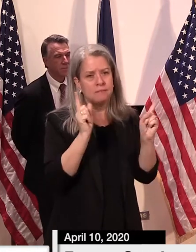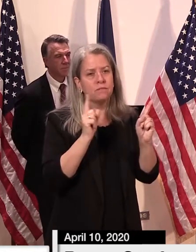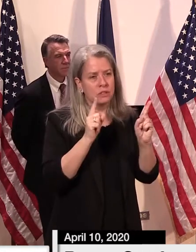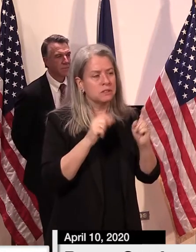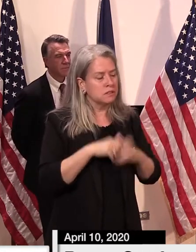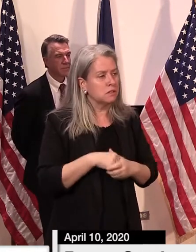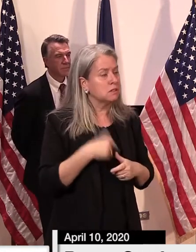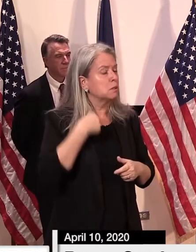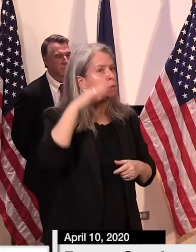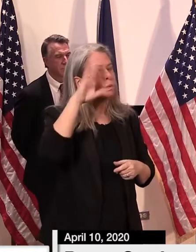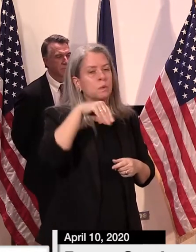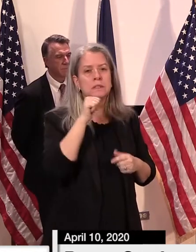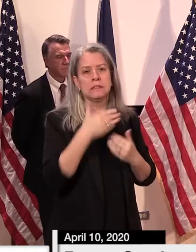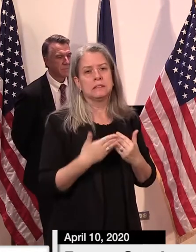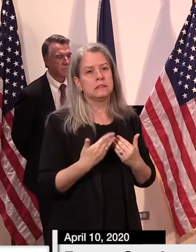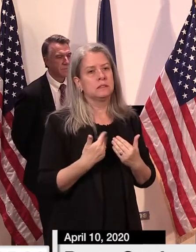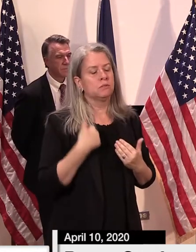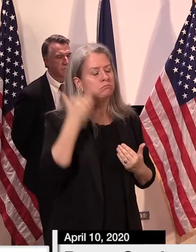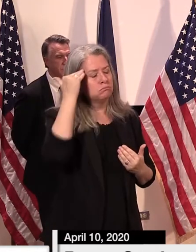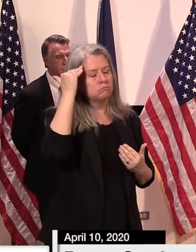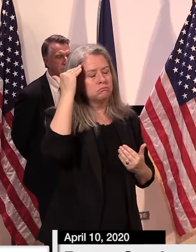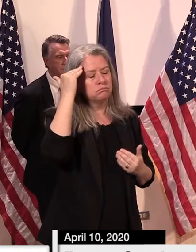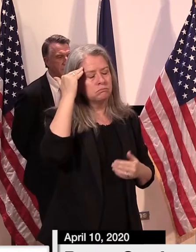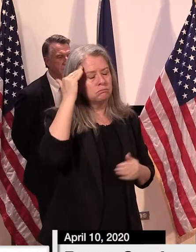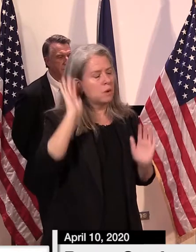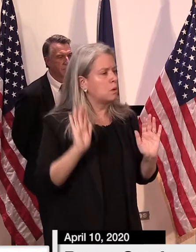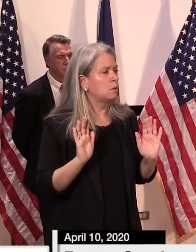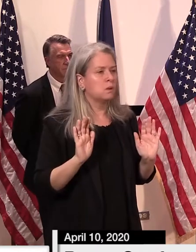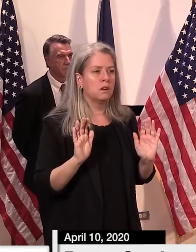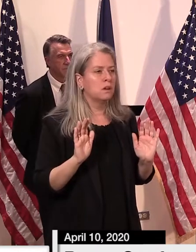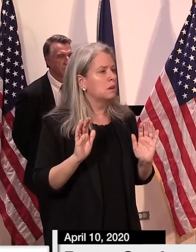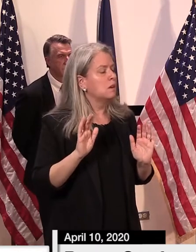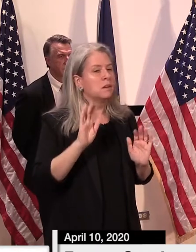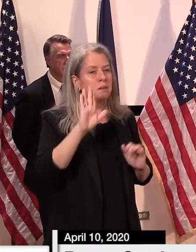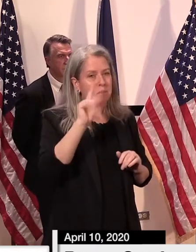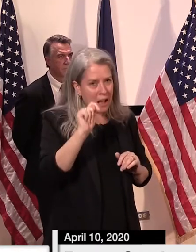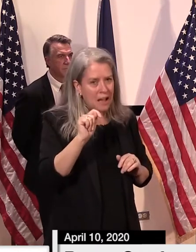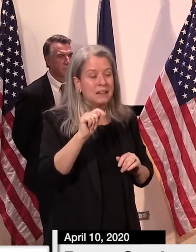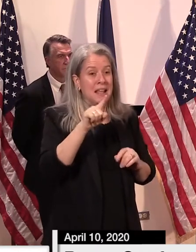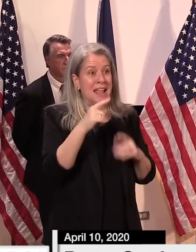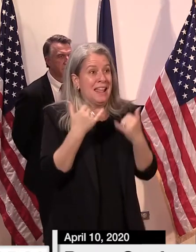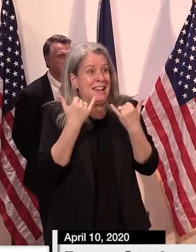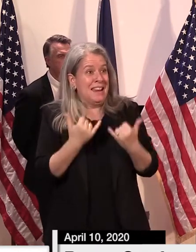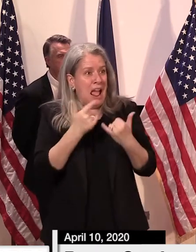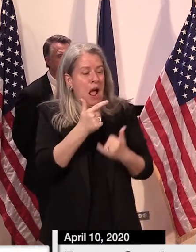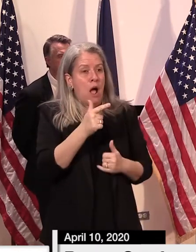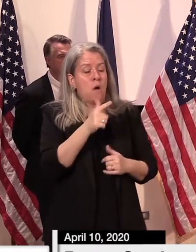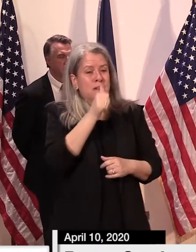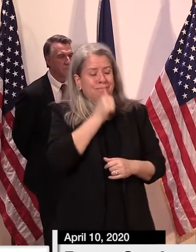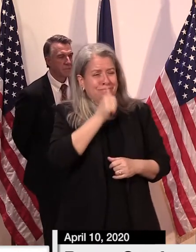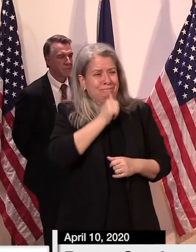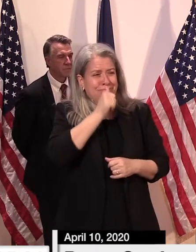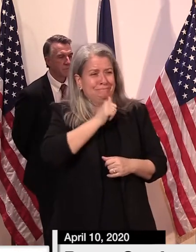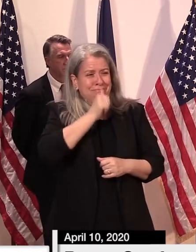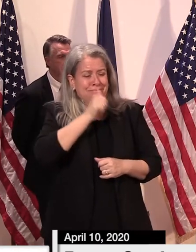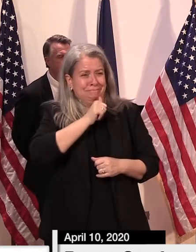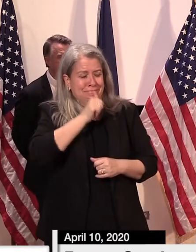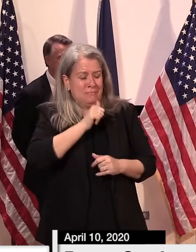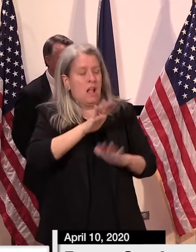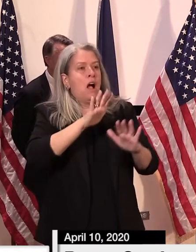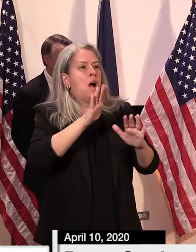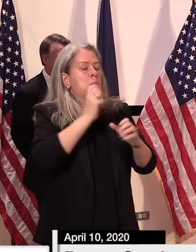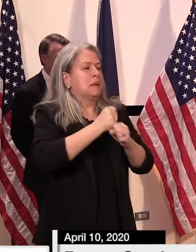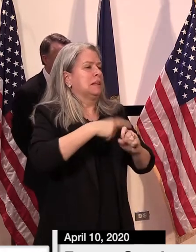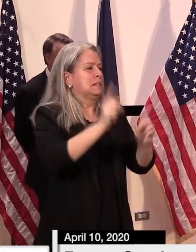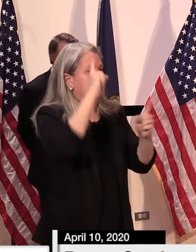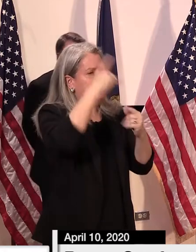our continued sacrifice will most certainly reduce pain and suffering and save lives. I join the